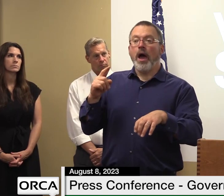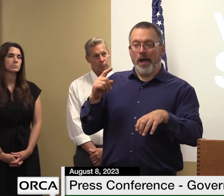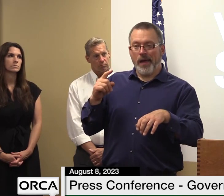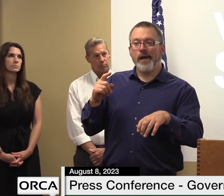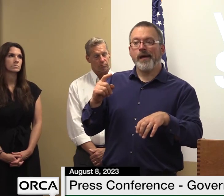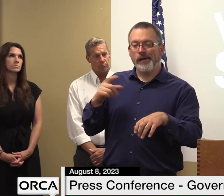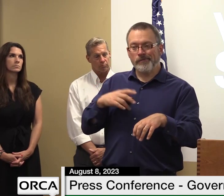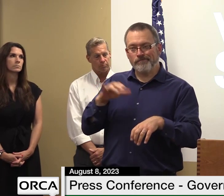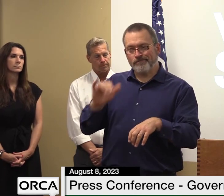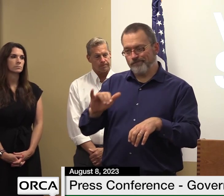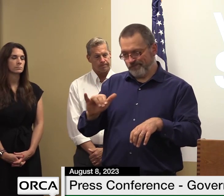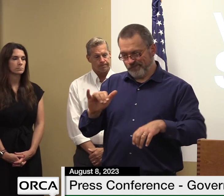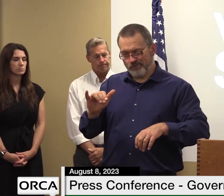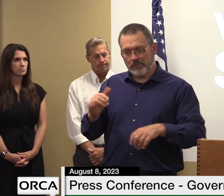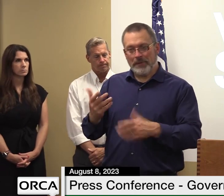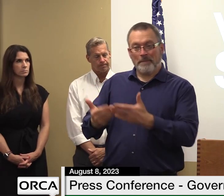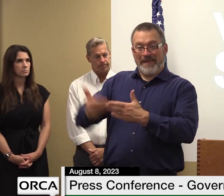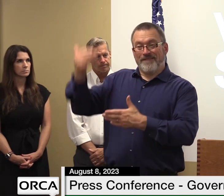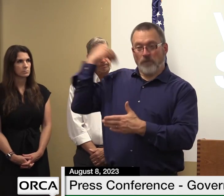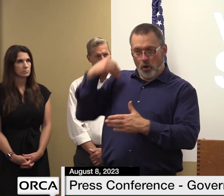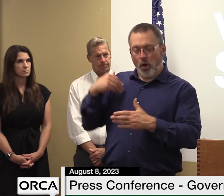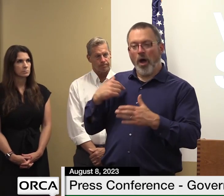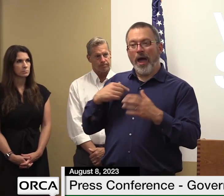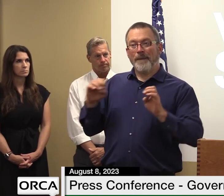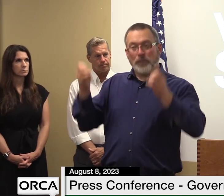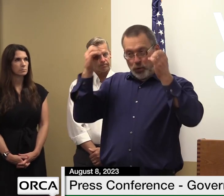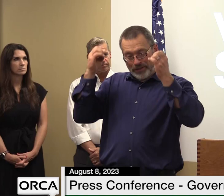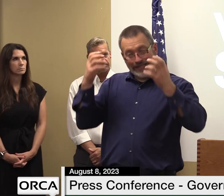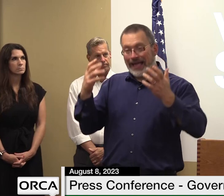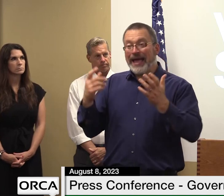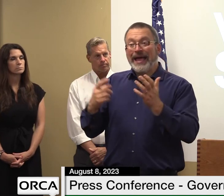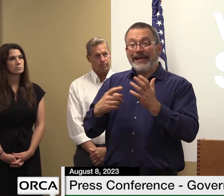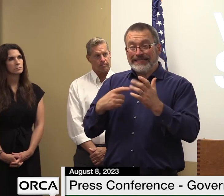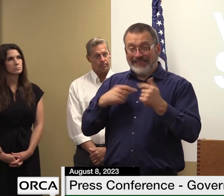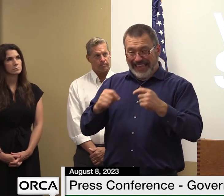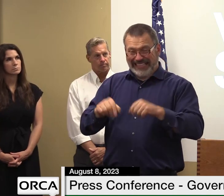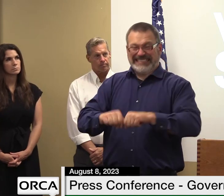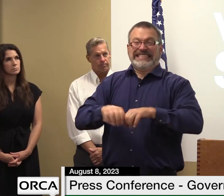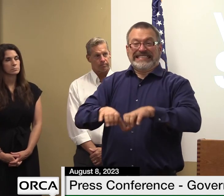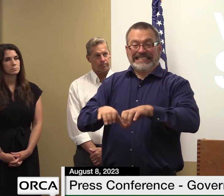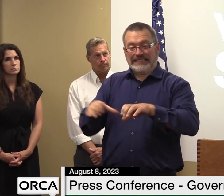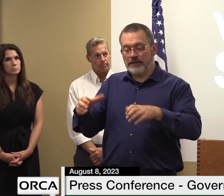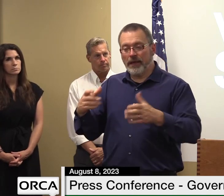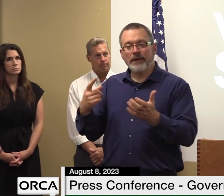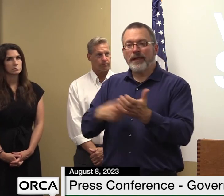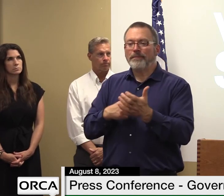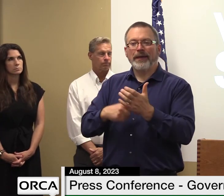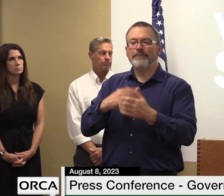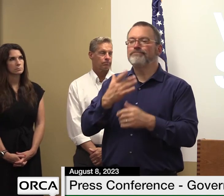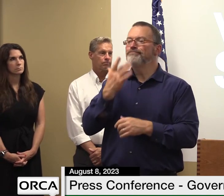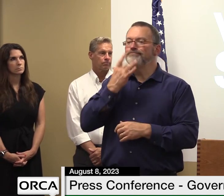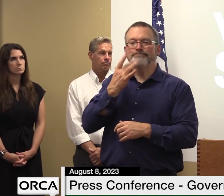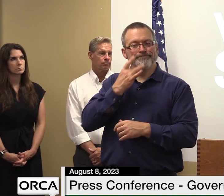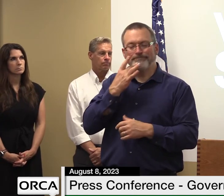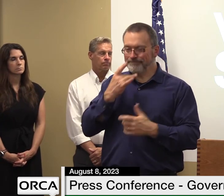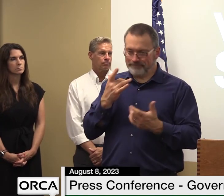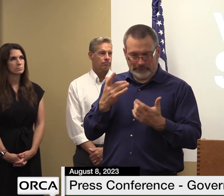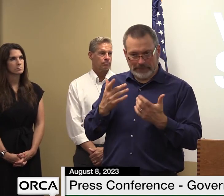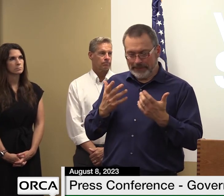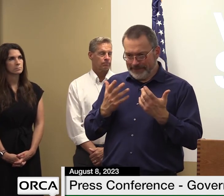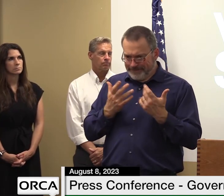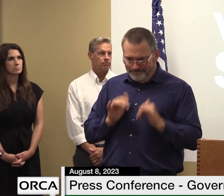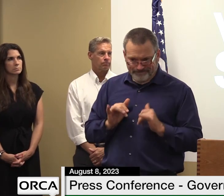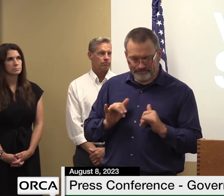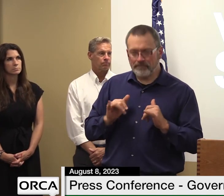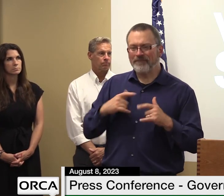always possible because you've got to match the availability of material with the demand to fix what you're trying to get going but